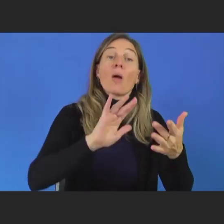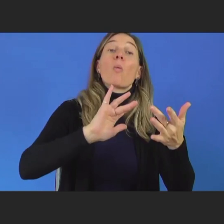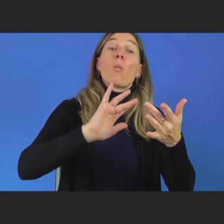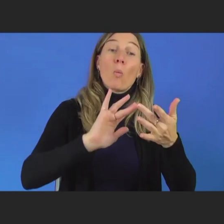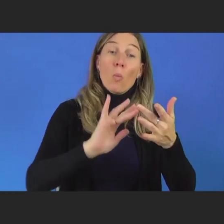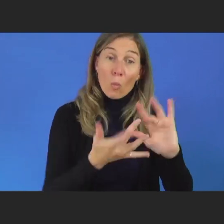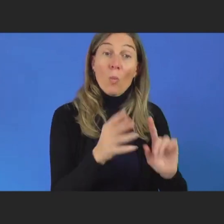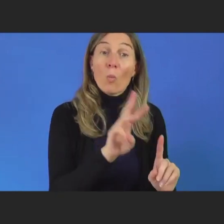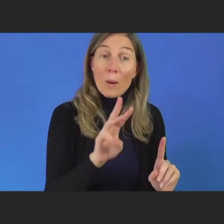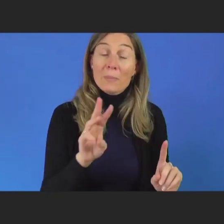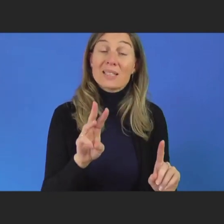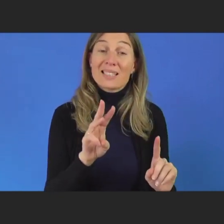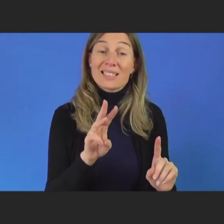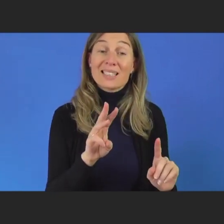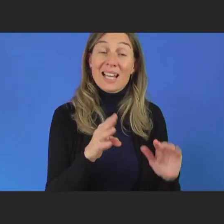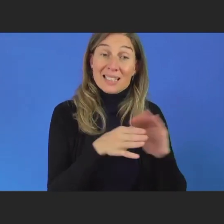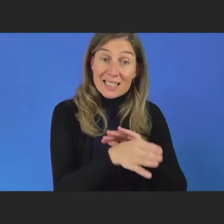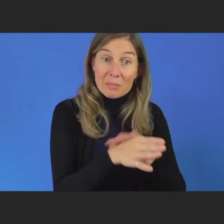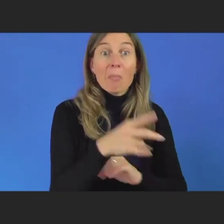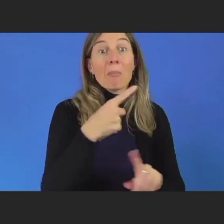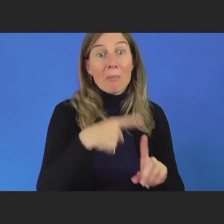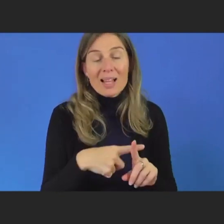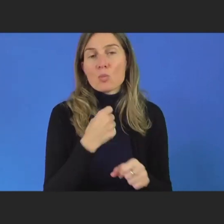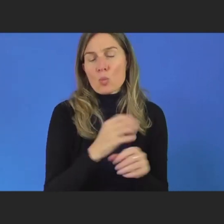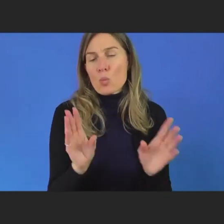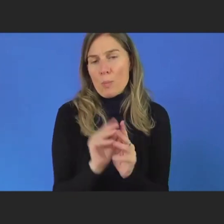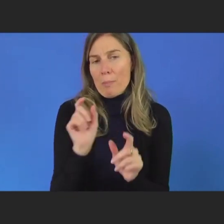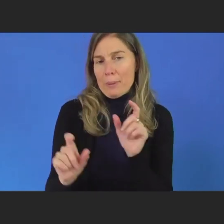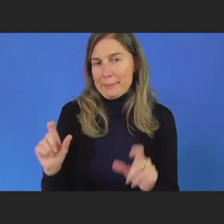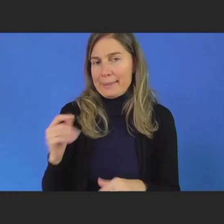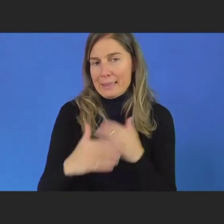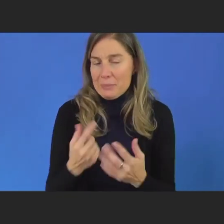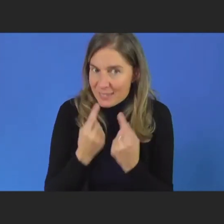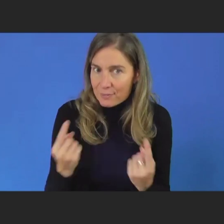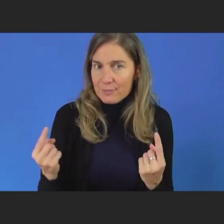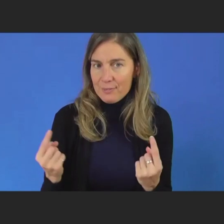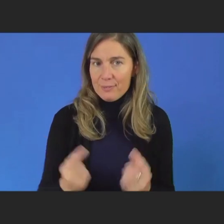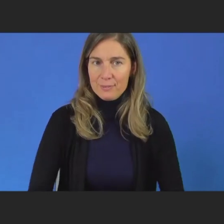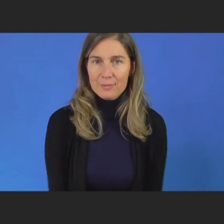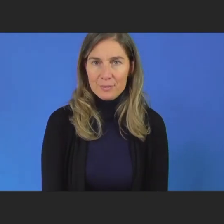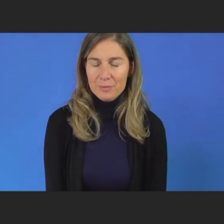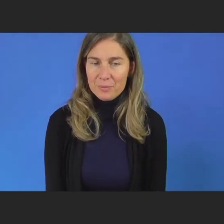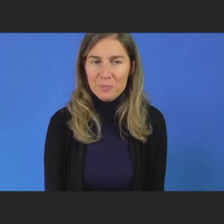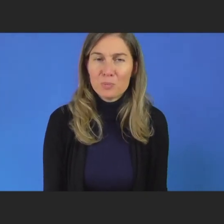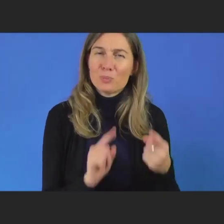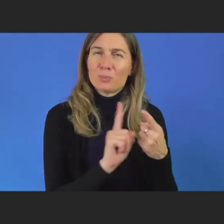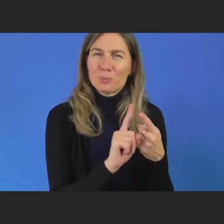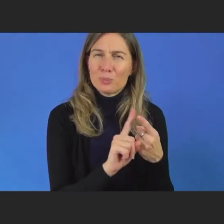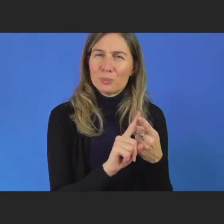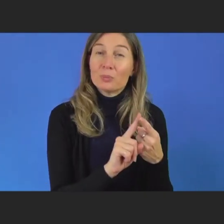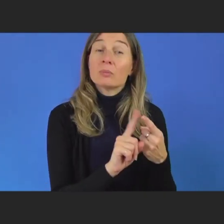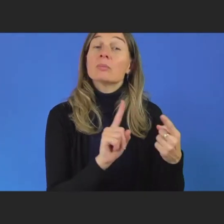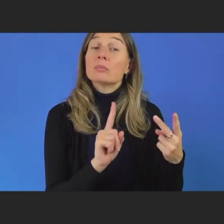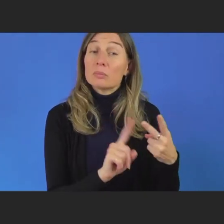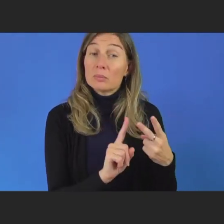disability to undertake such a task. And thirdly, secondly, to run webinars for